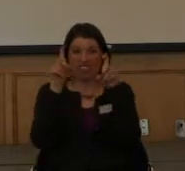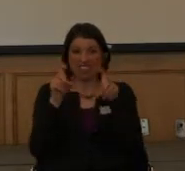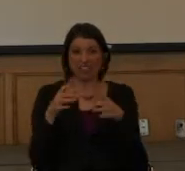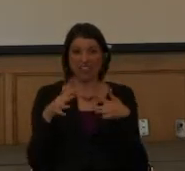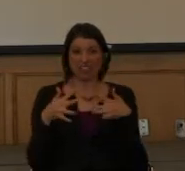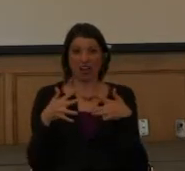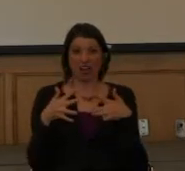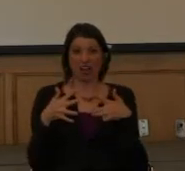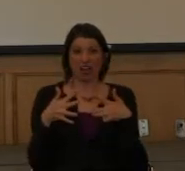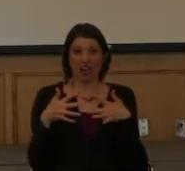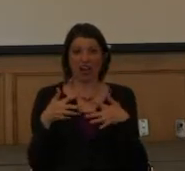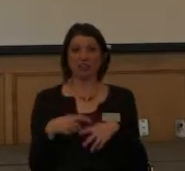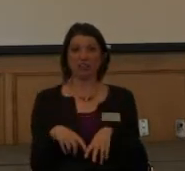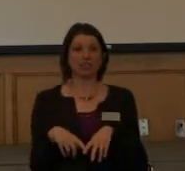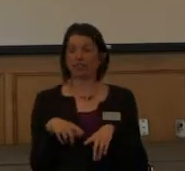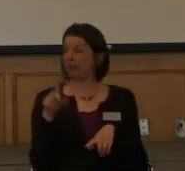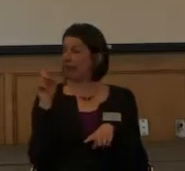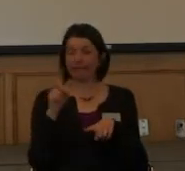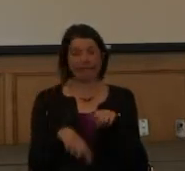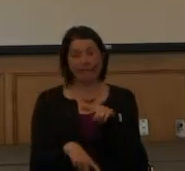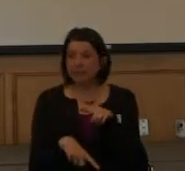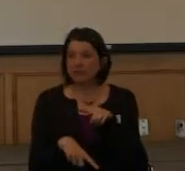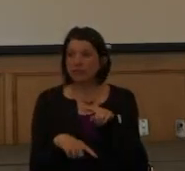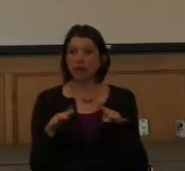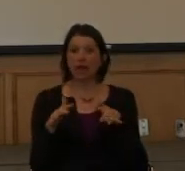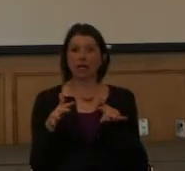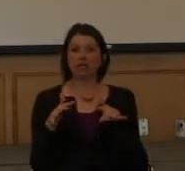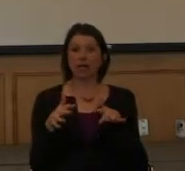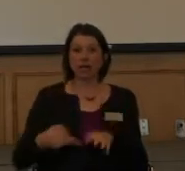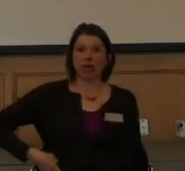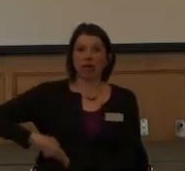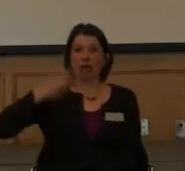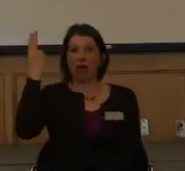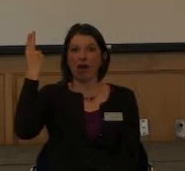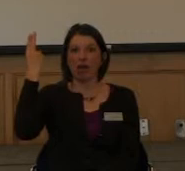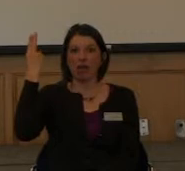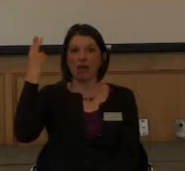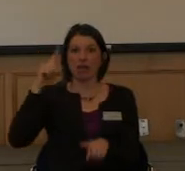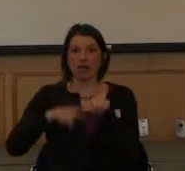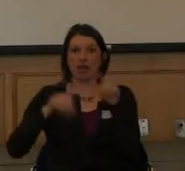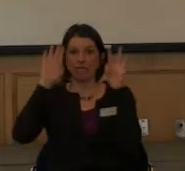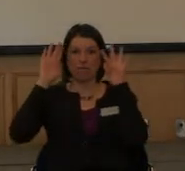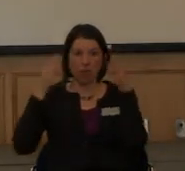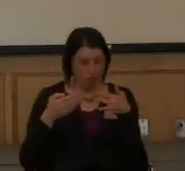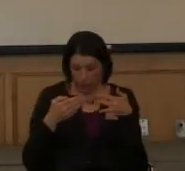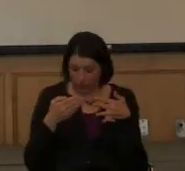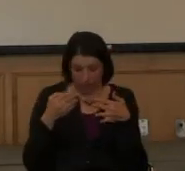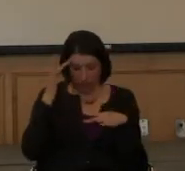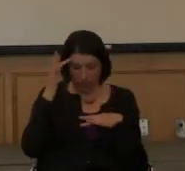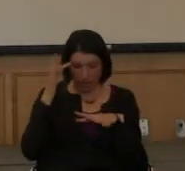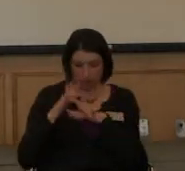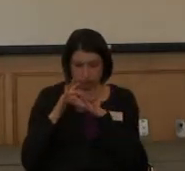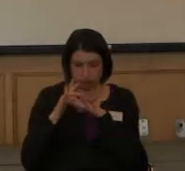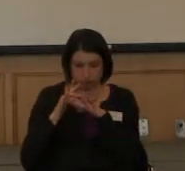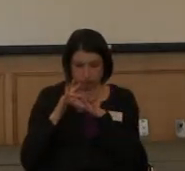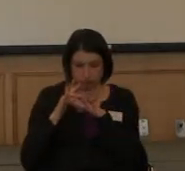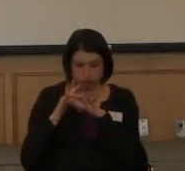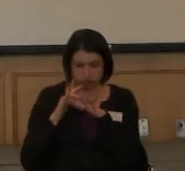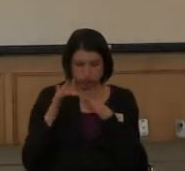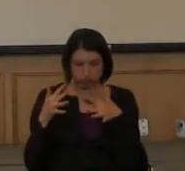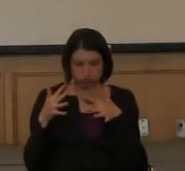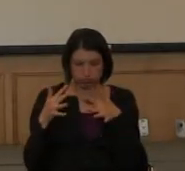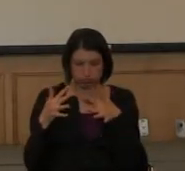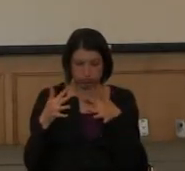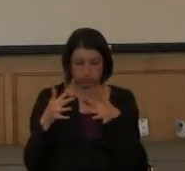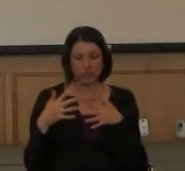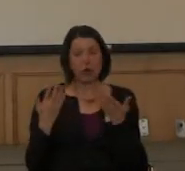classroom, they just, they can't. Their anxiety is so high, so they generally, they will take